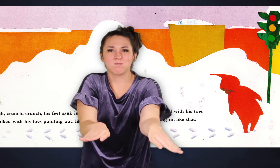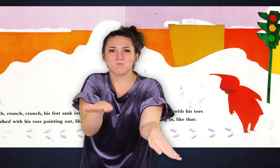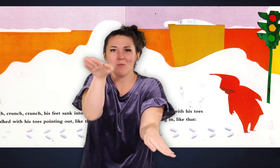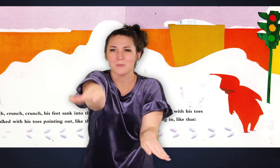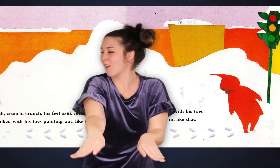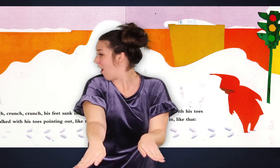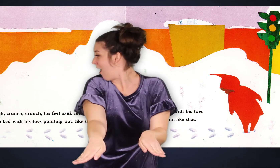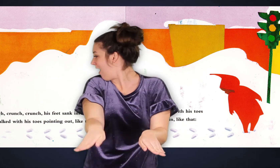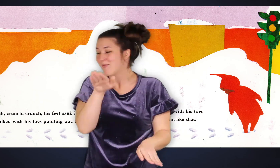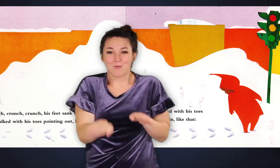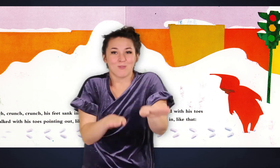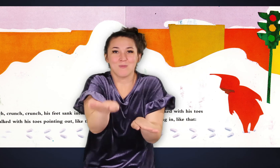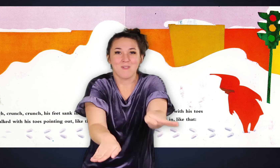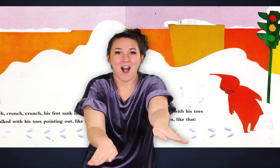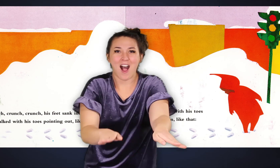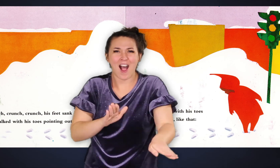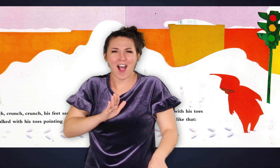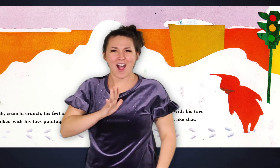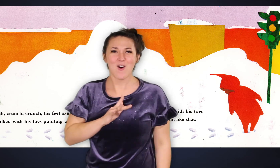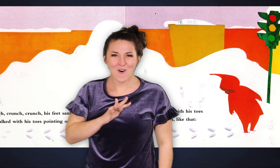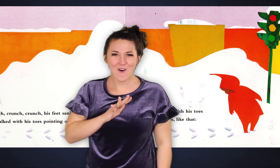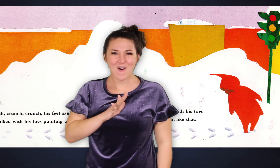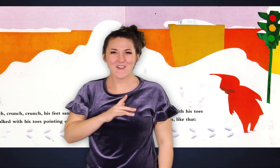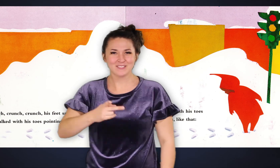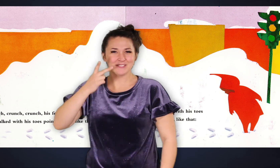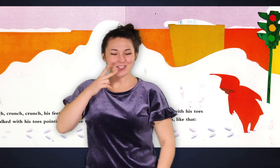And he walked with his toes pointing in like that.